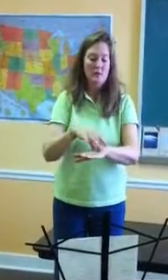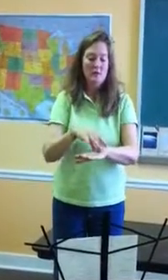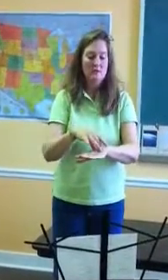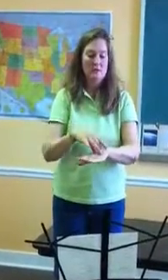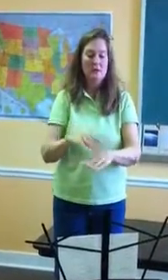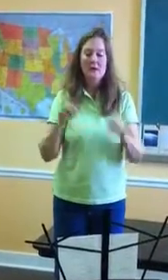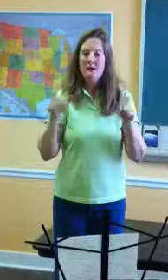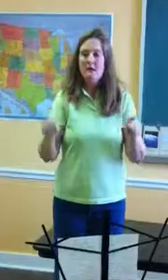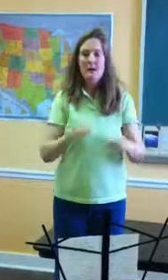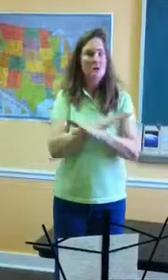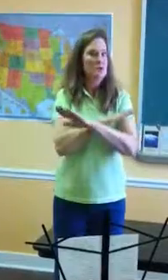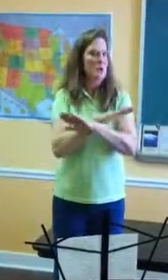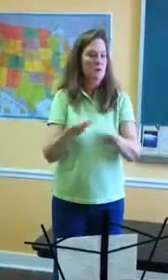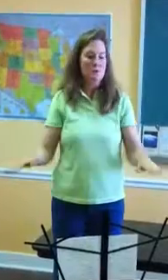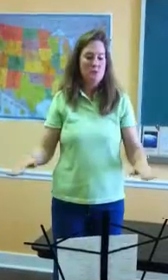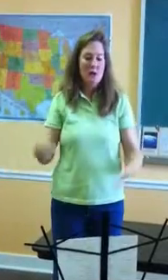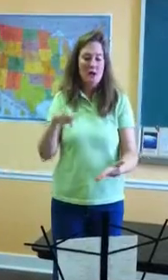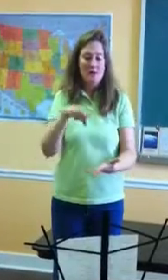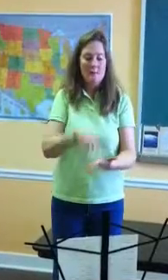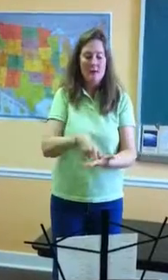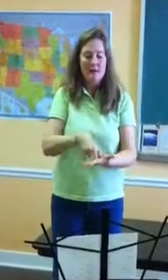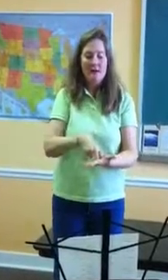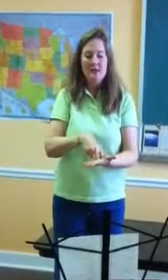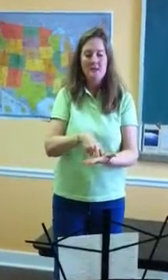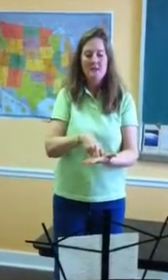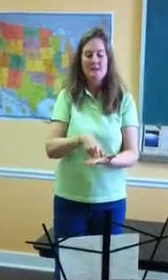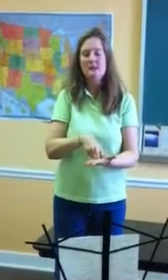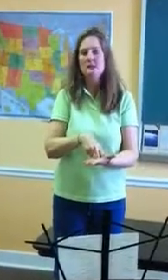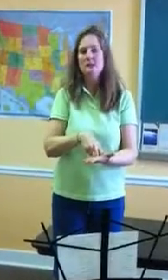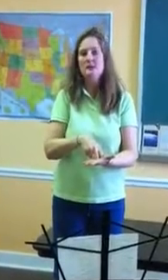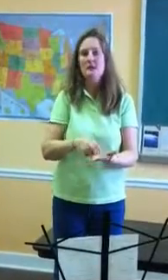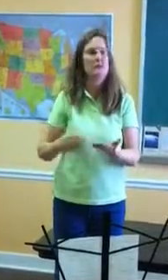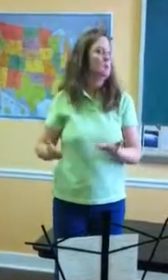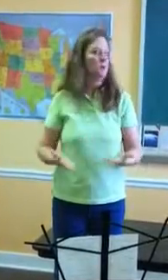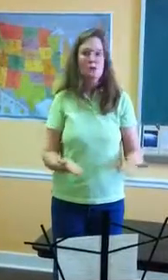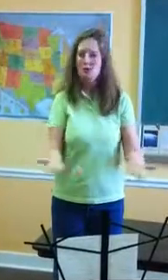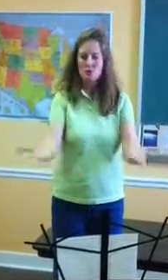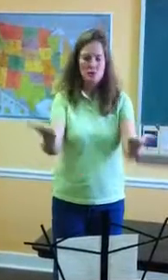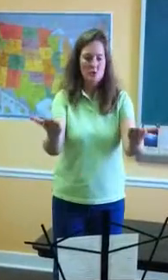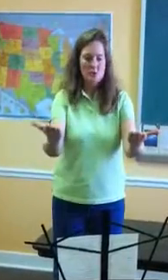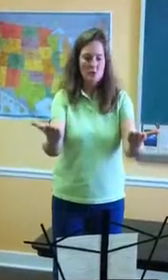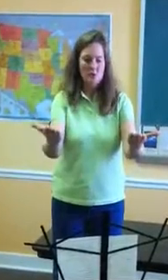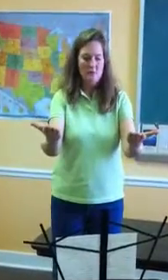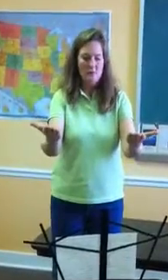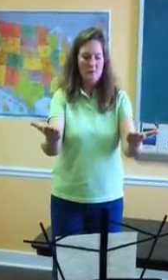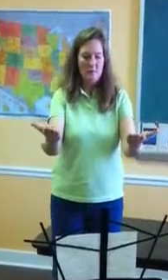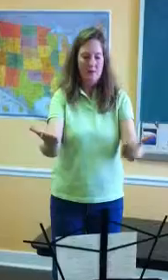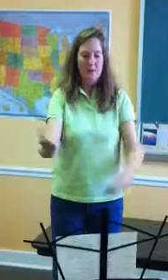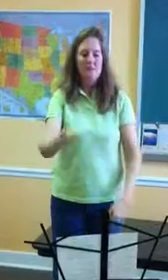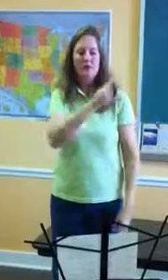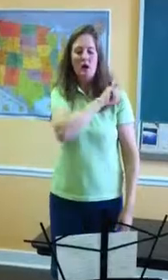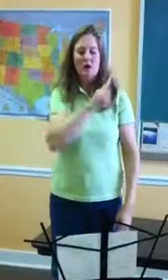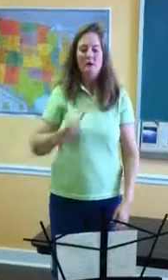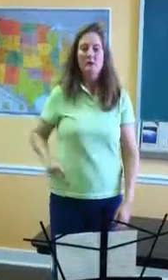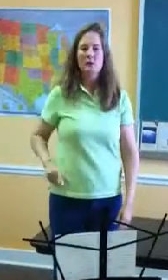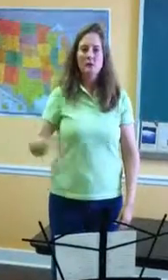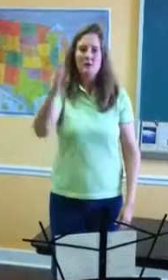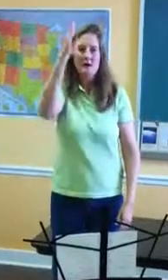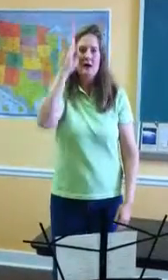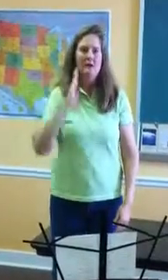earth. Thou shalt not bow down thyself to them, nor serve them. For I, the Lord thy